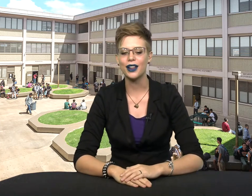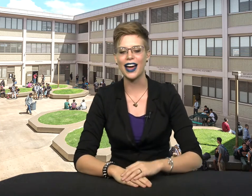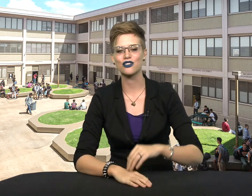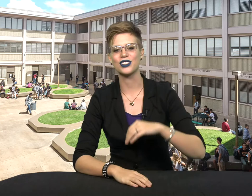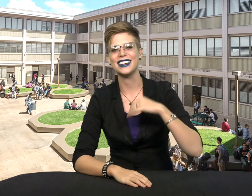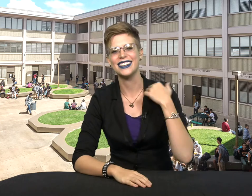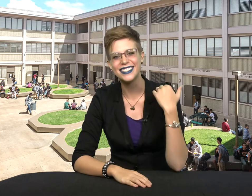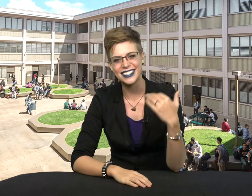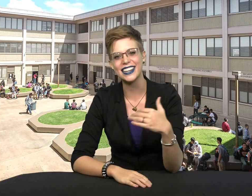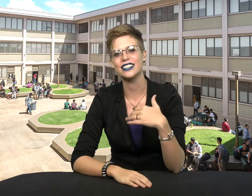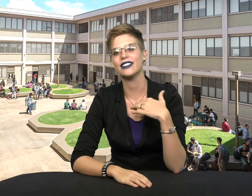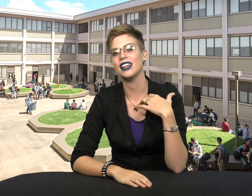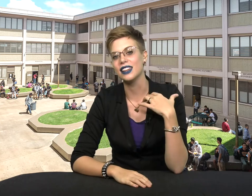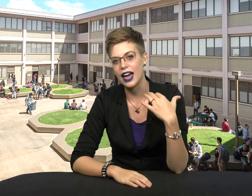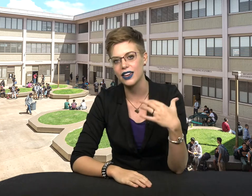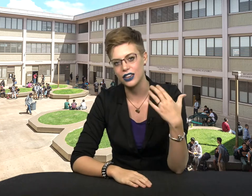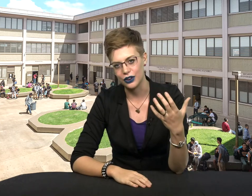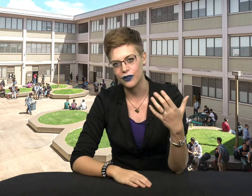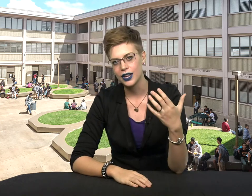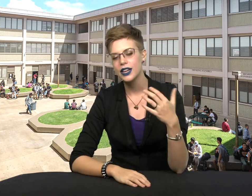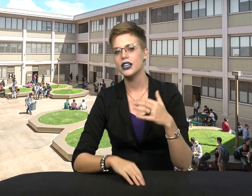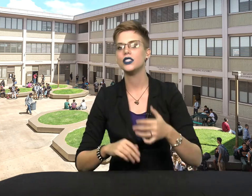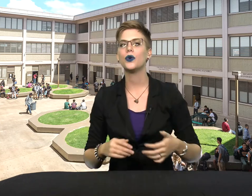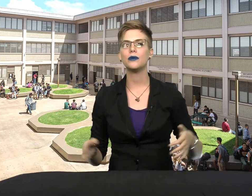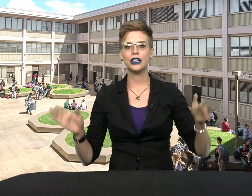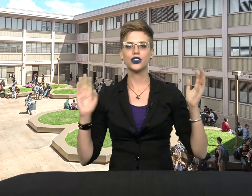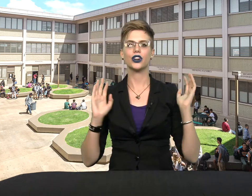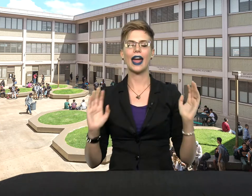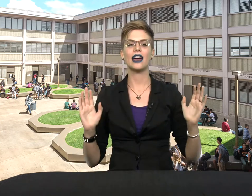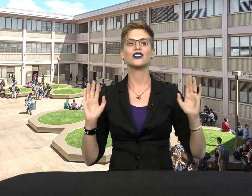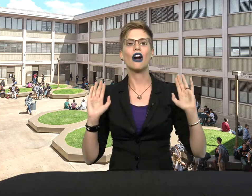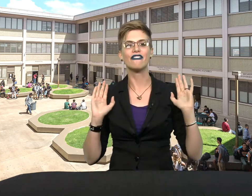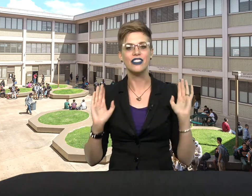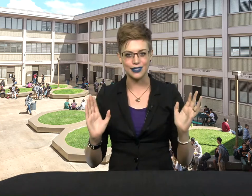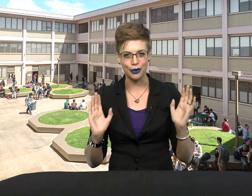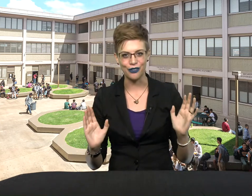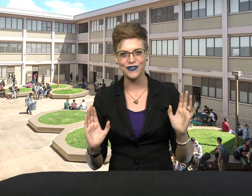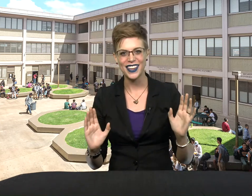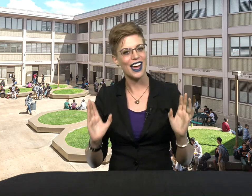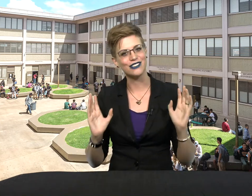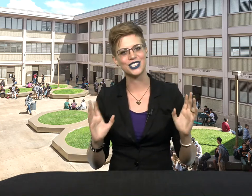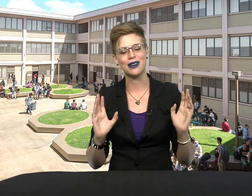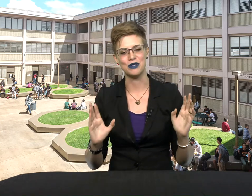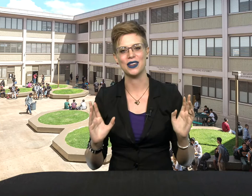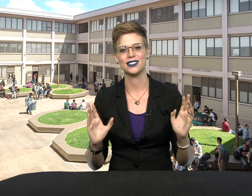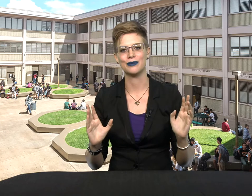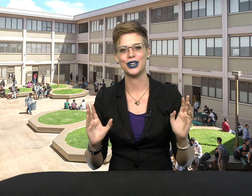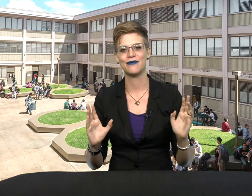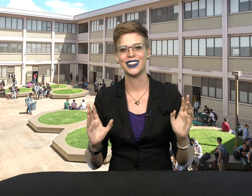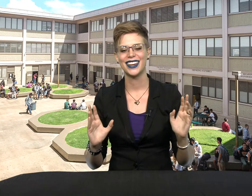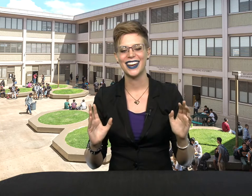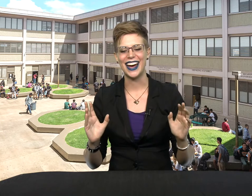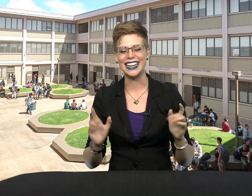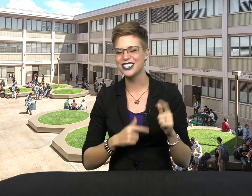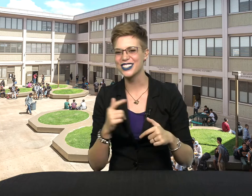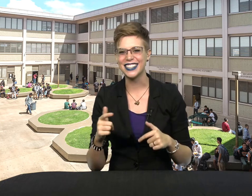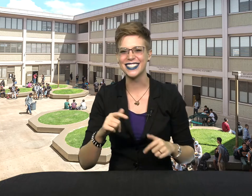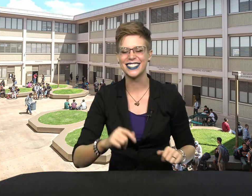actually instinctively like you is you want to make sure your hands are visible every time you meet someone. An interesting study